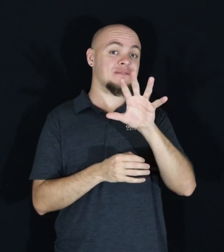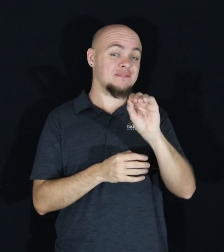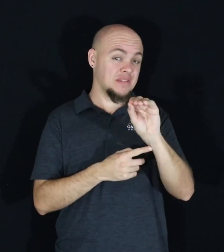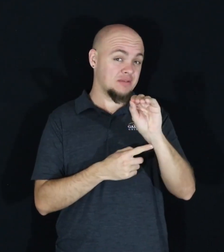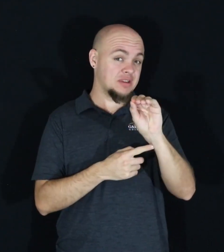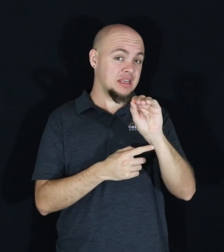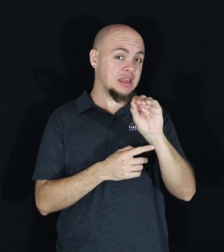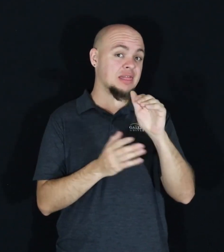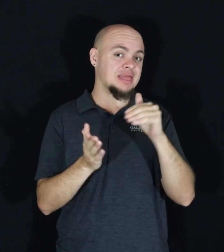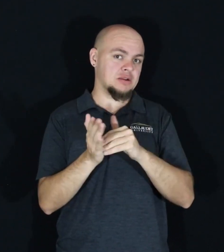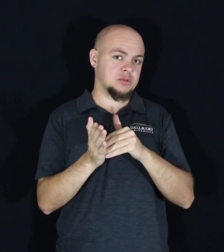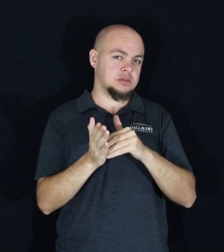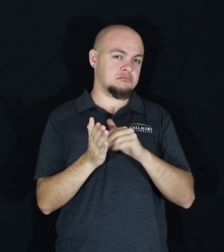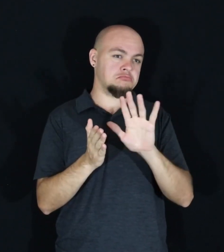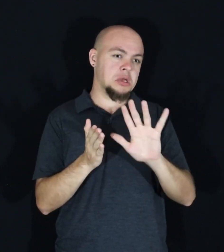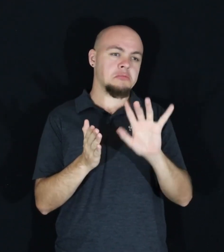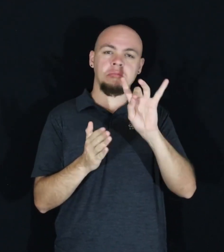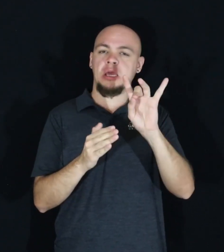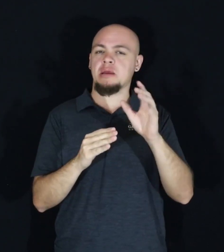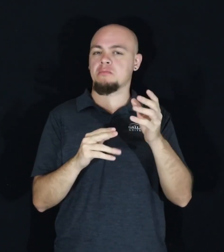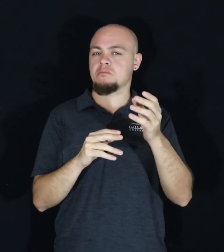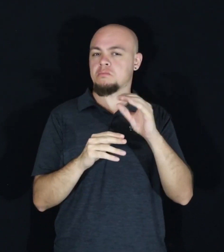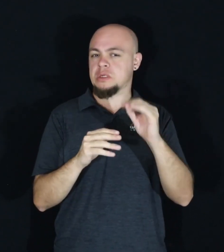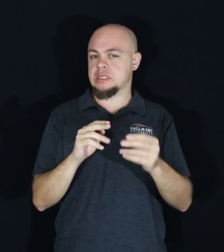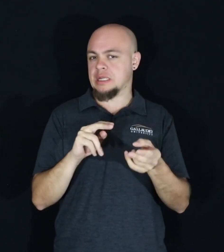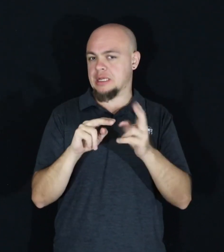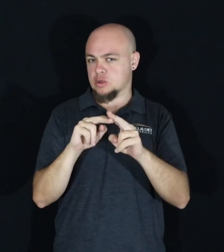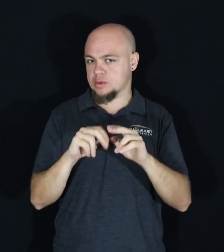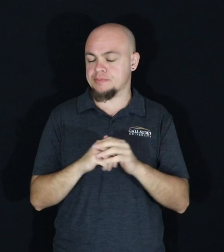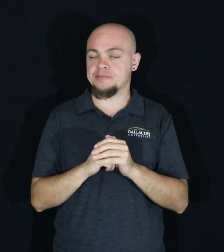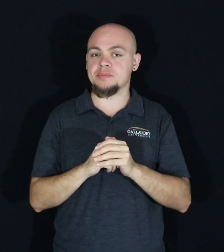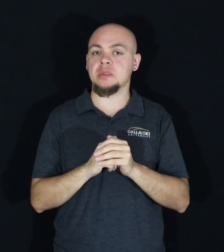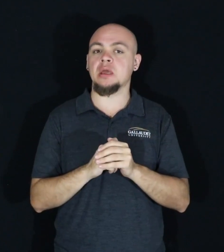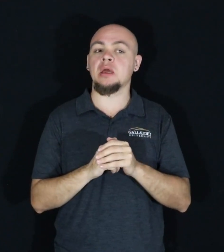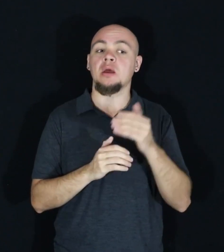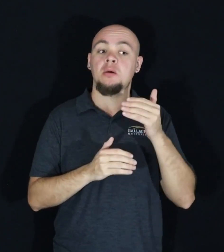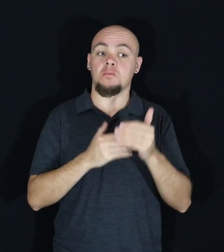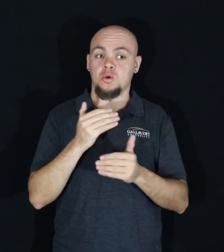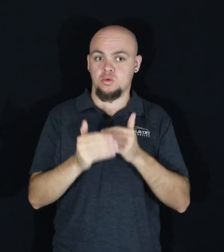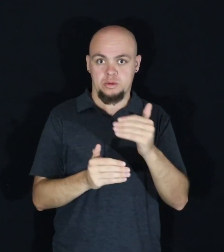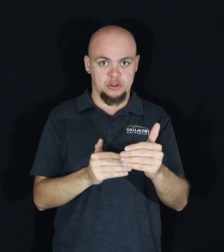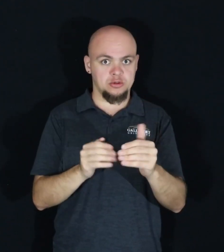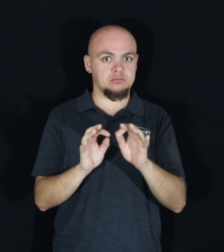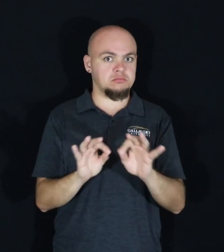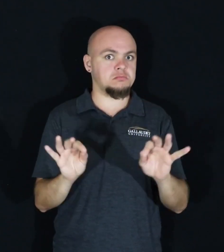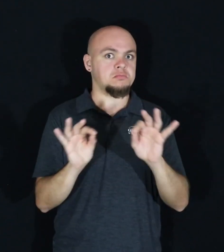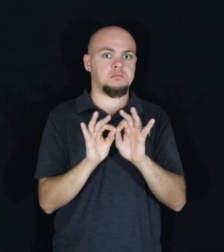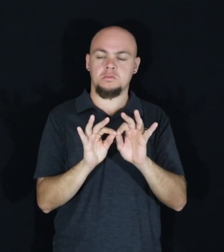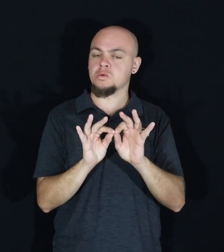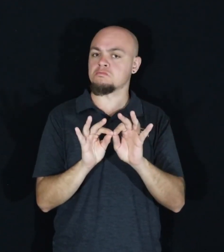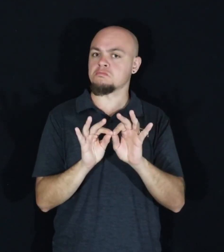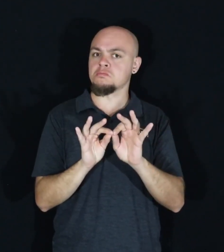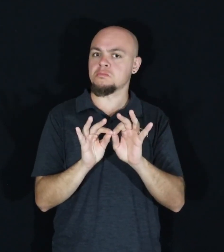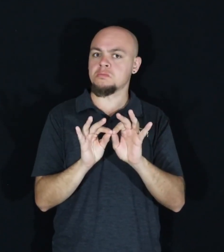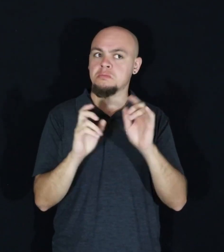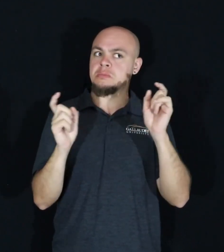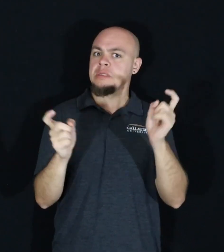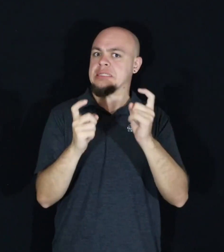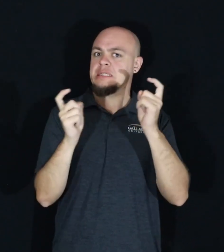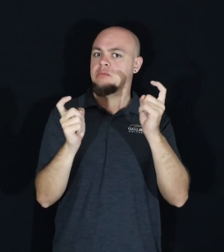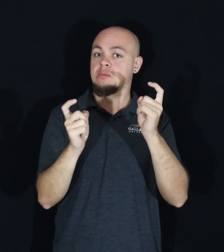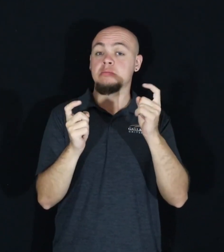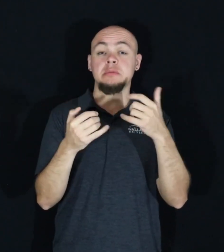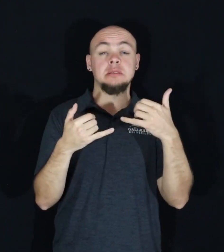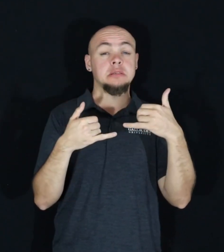eight percent increase. And while progression is definitely worthy of celebration, there are still